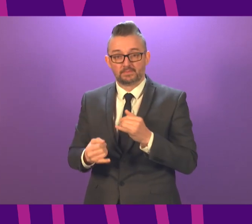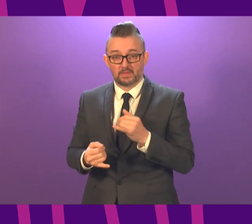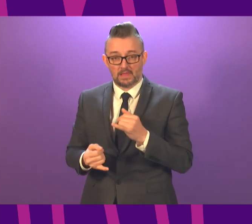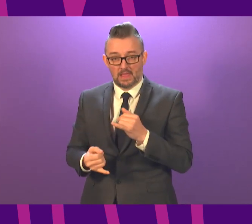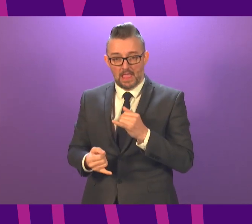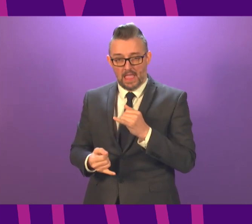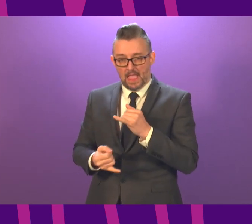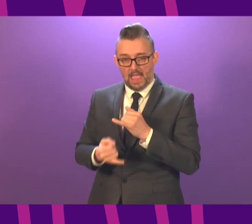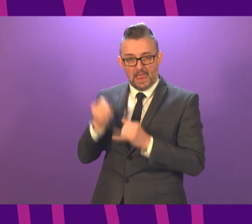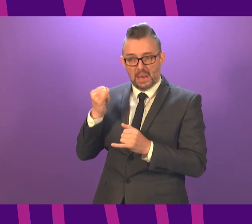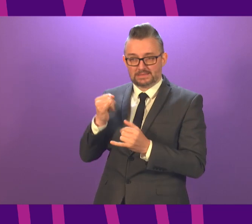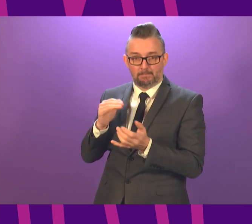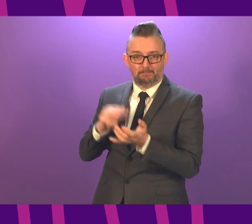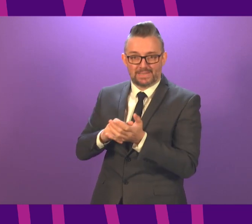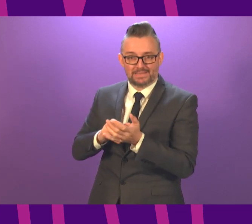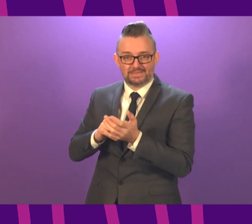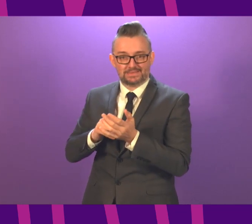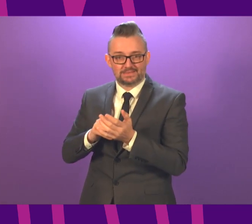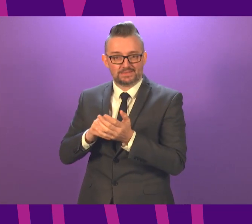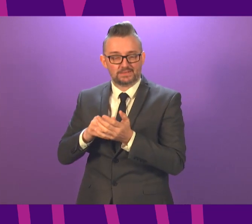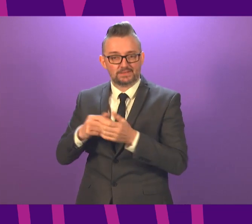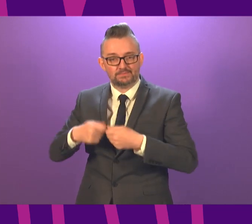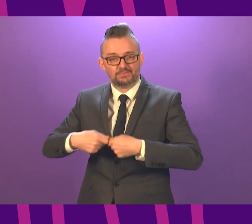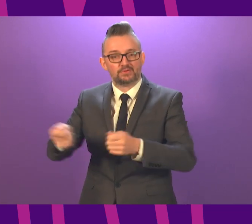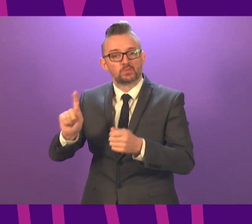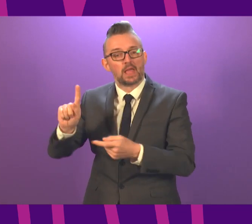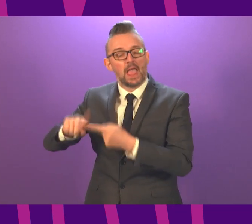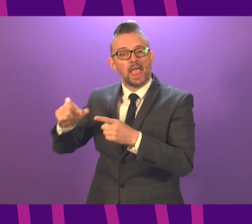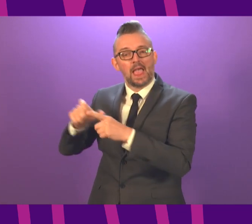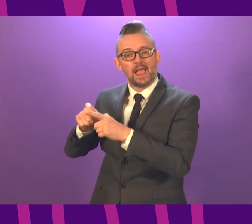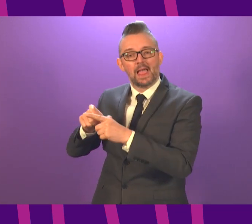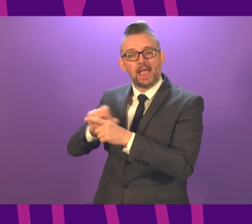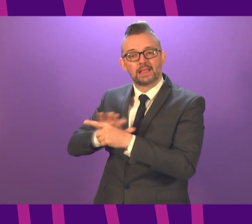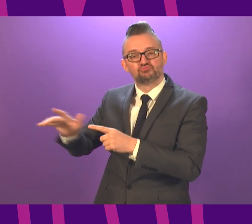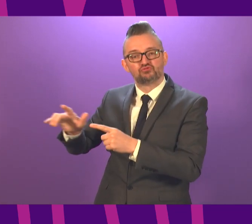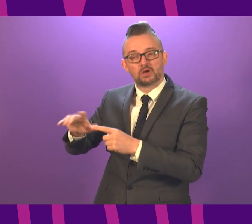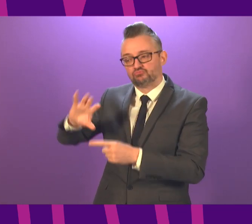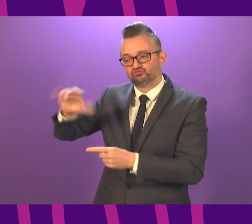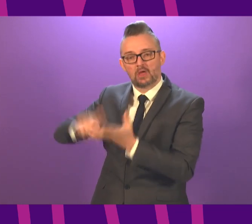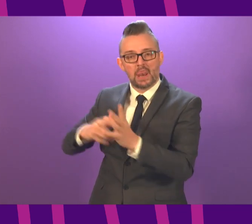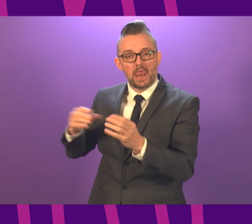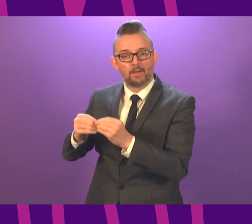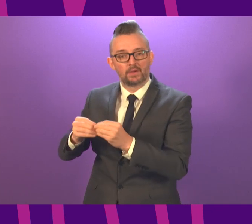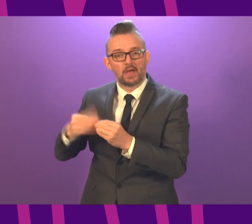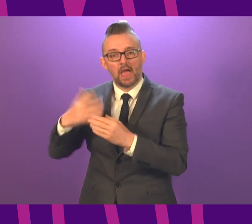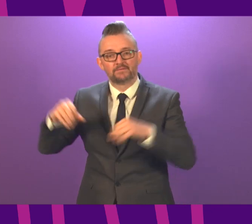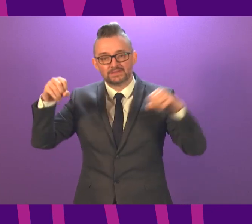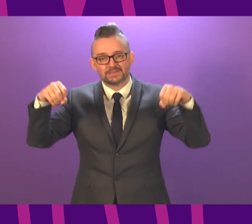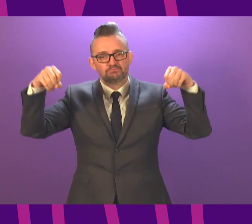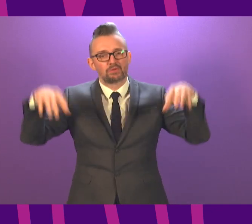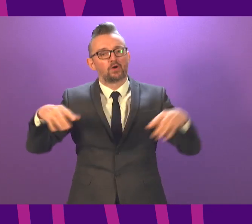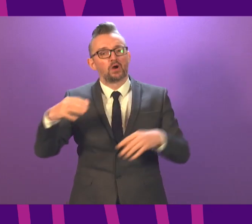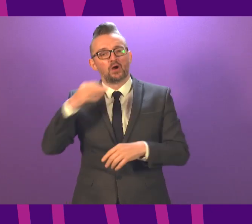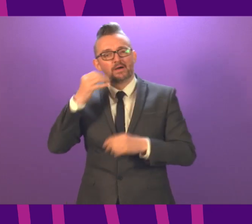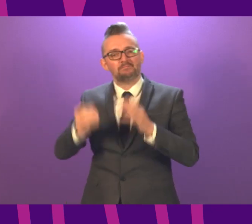probably not literally last-minute, but late-stage issue in the Edinburgh regional lab with a sprinkler system, as I